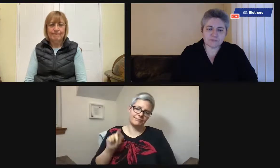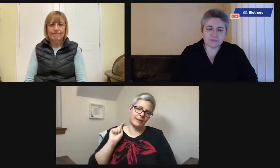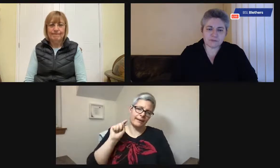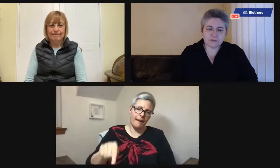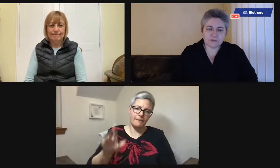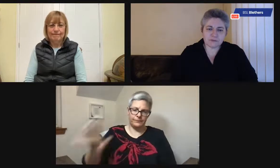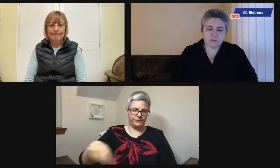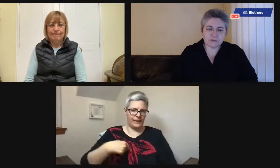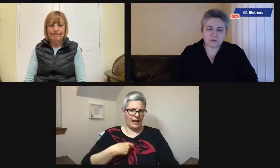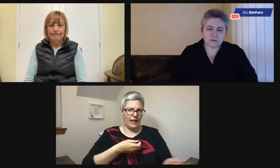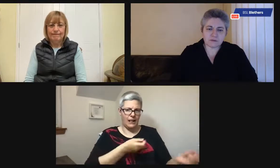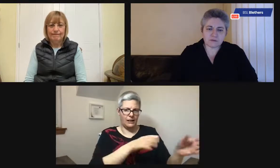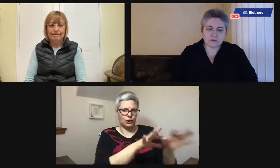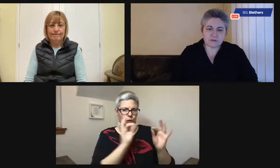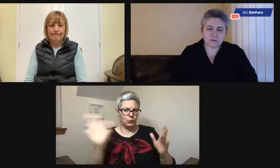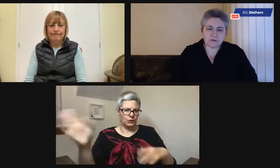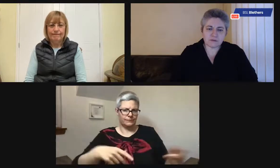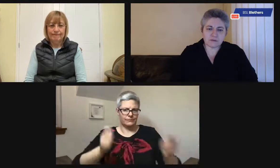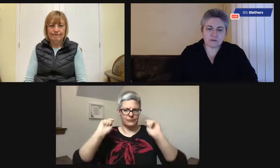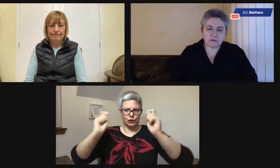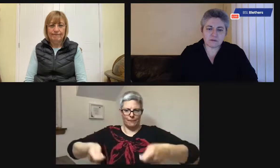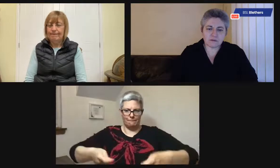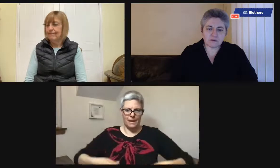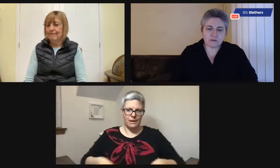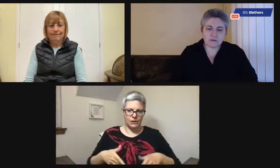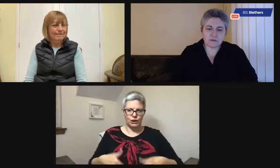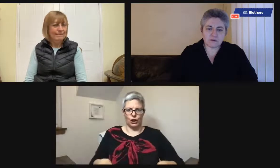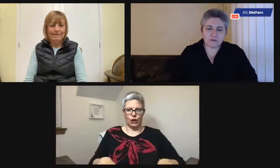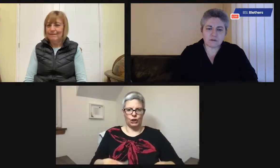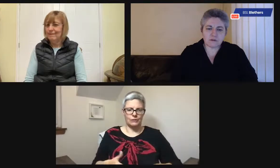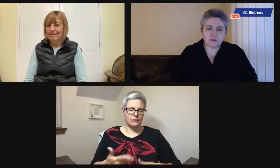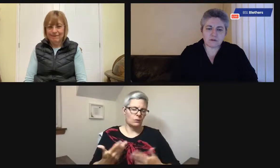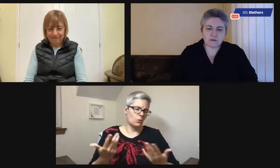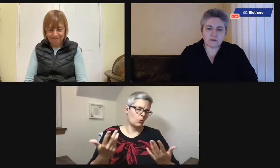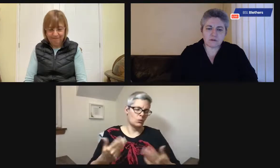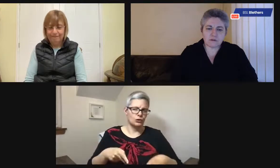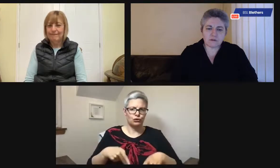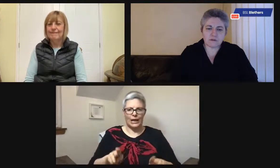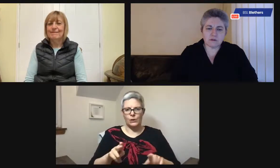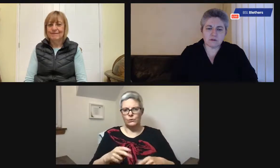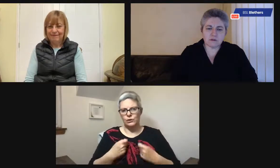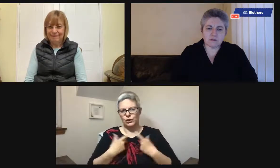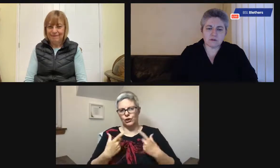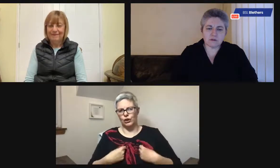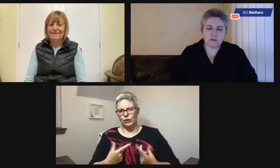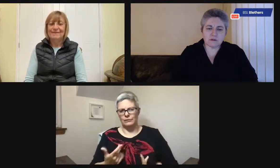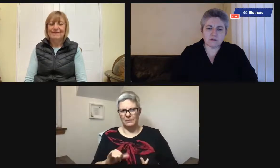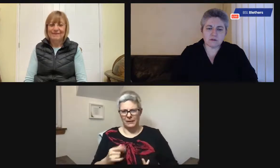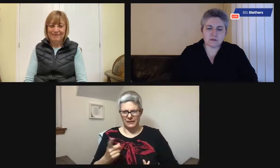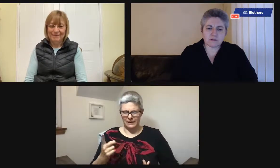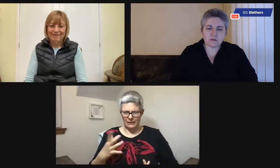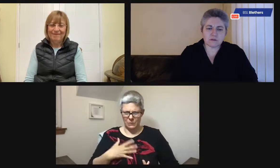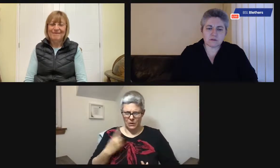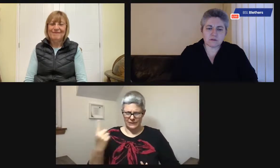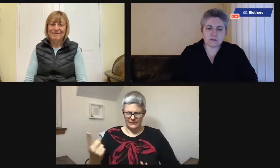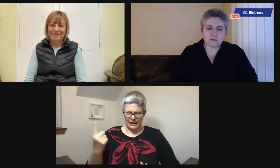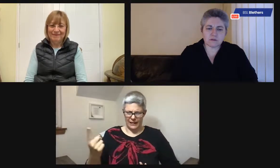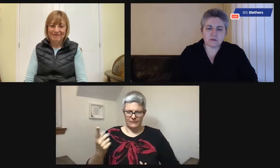themselves is removed. Perhaps the family is coming and saying, I'll choose your clothes for you. Here, wear this jumper. Here, wear these trousers. Here, wear this